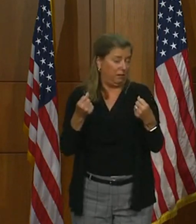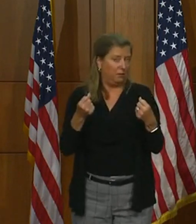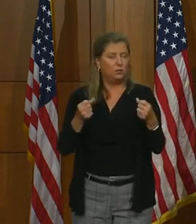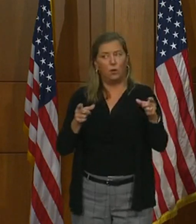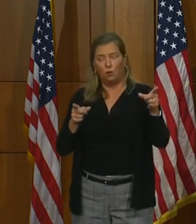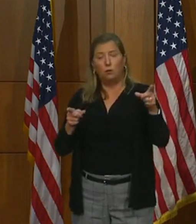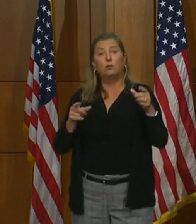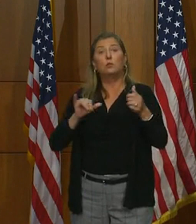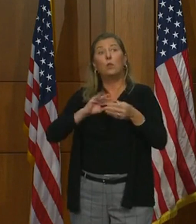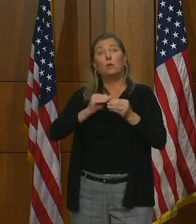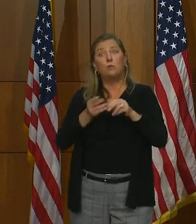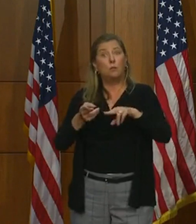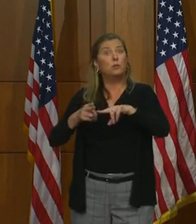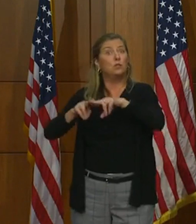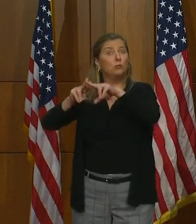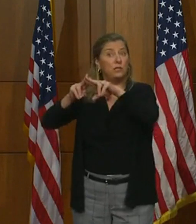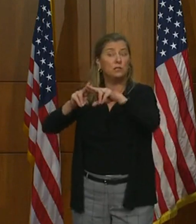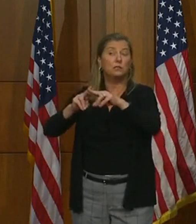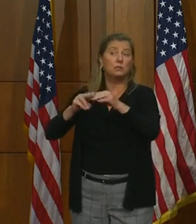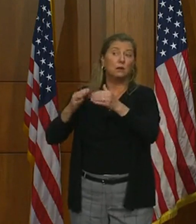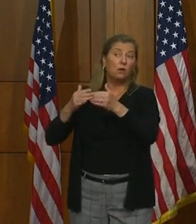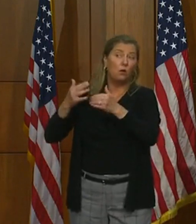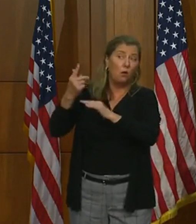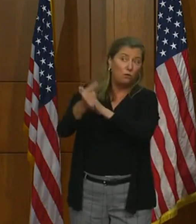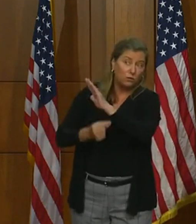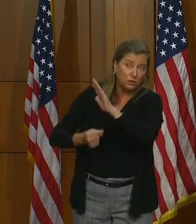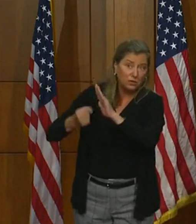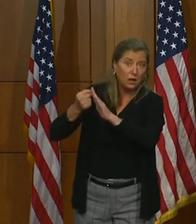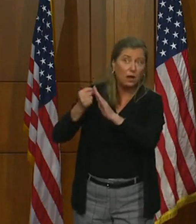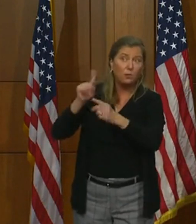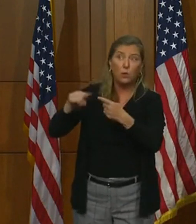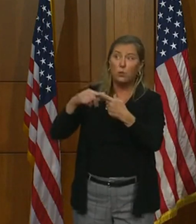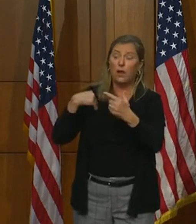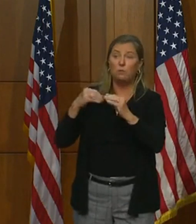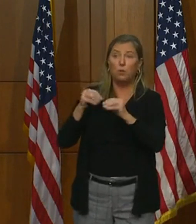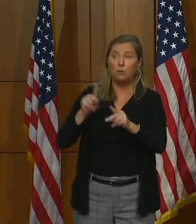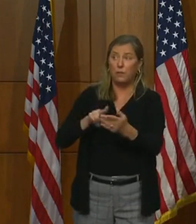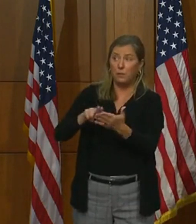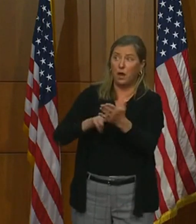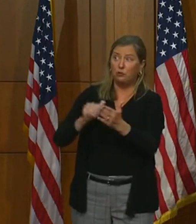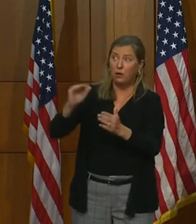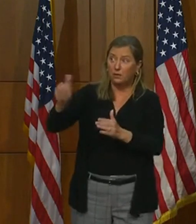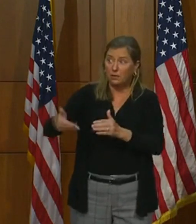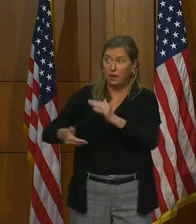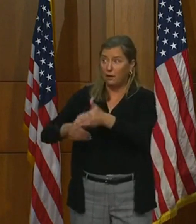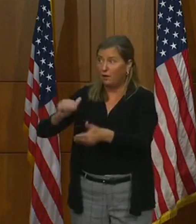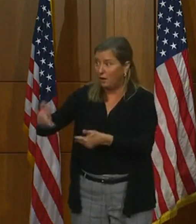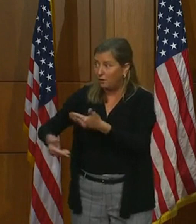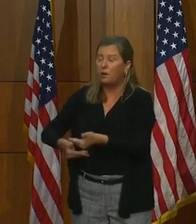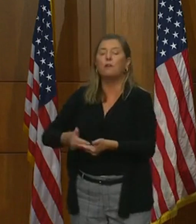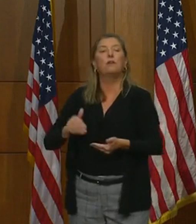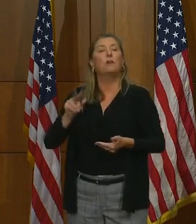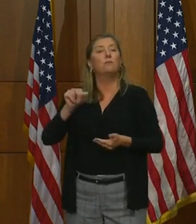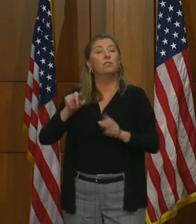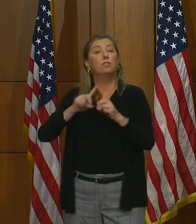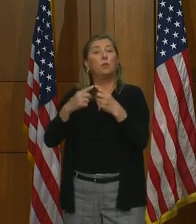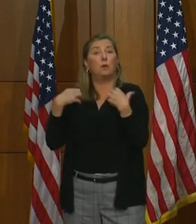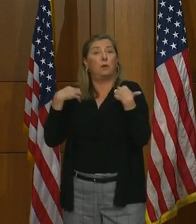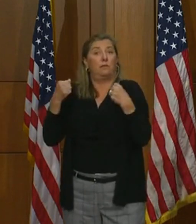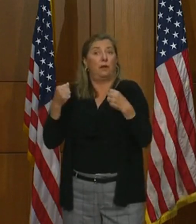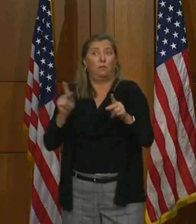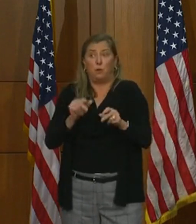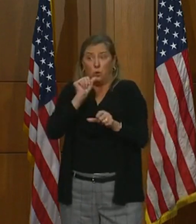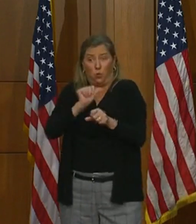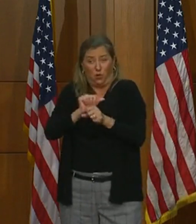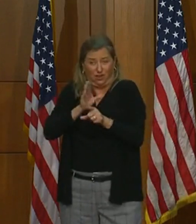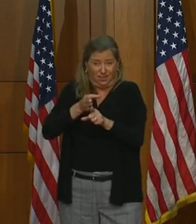increasing. And gradually over time, as additional contractors come on, Virginia Department of Health personnel who are